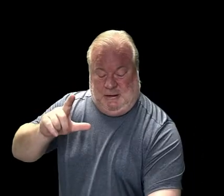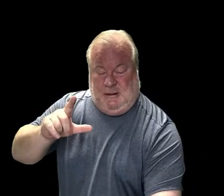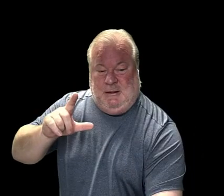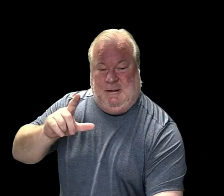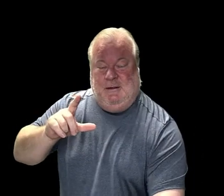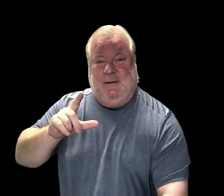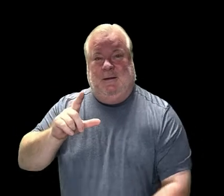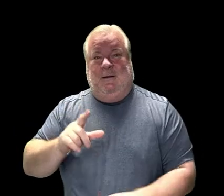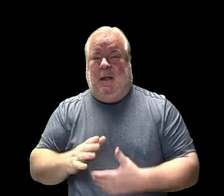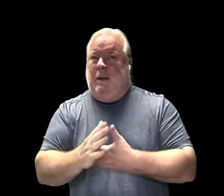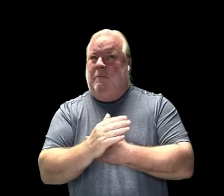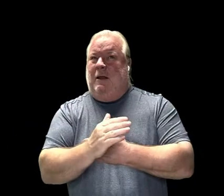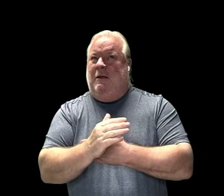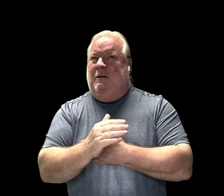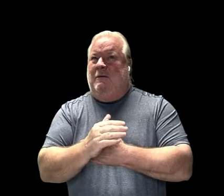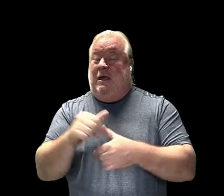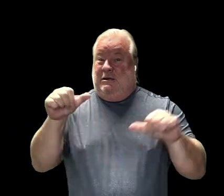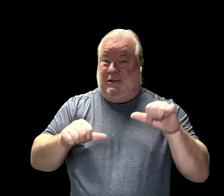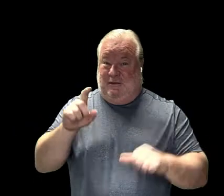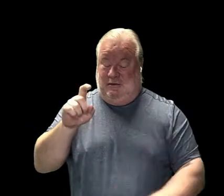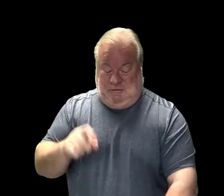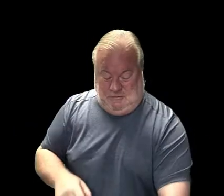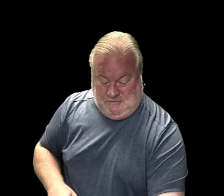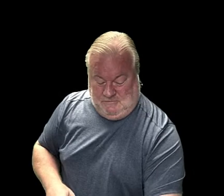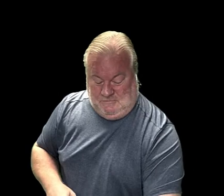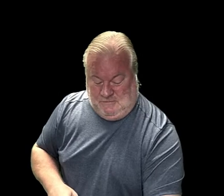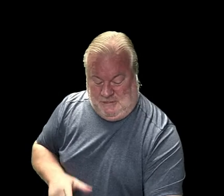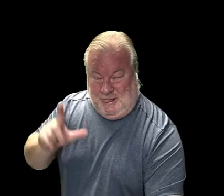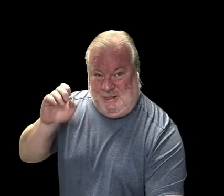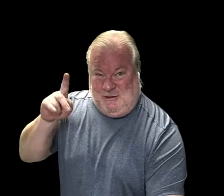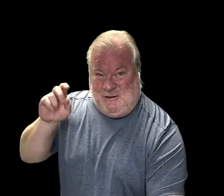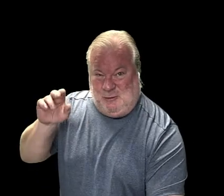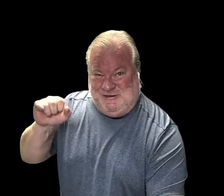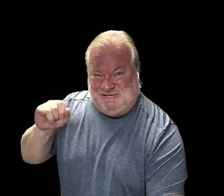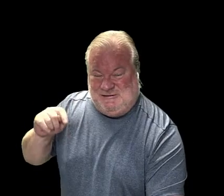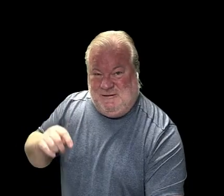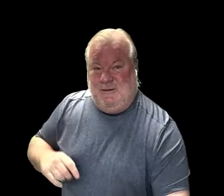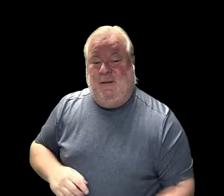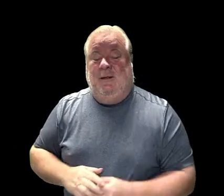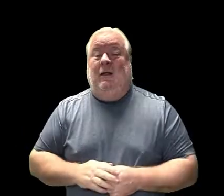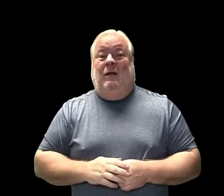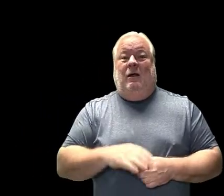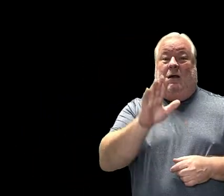I'm going to guess it's butterfly and scientist. Lepidopterist.